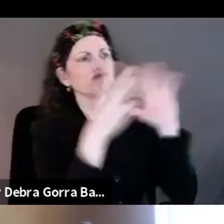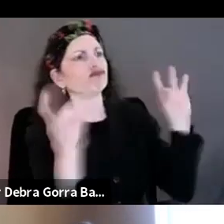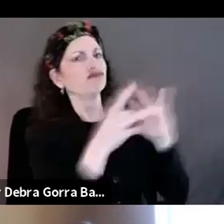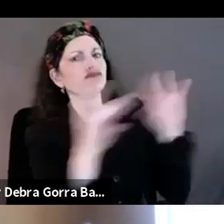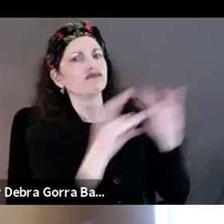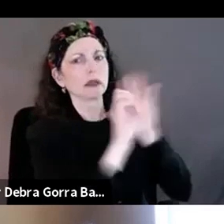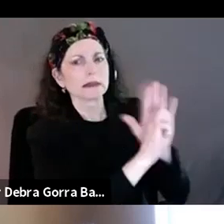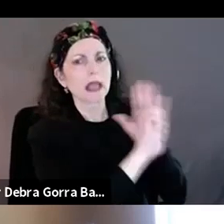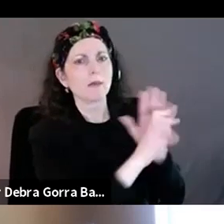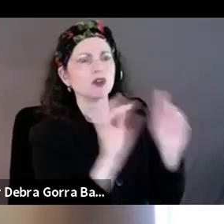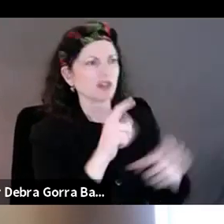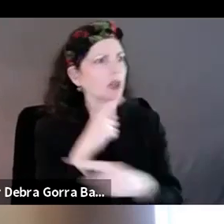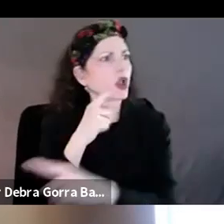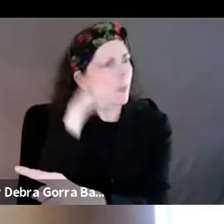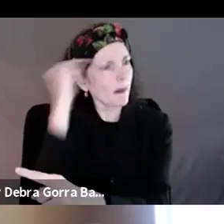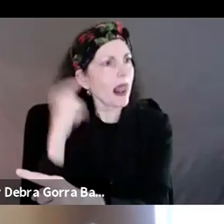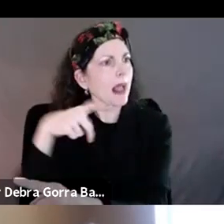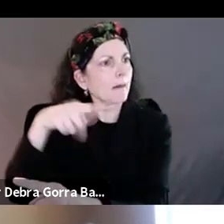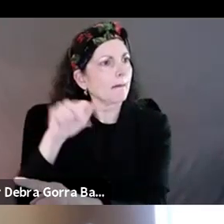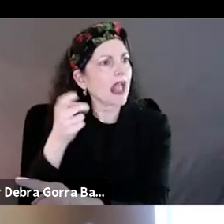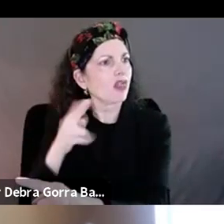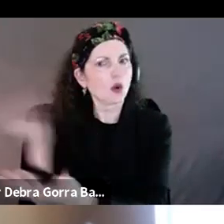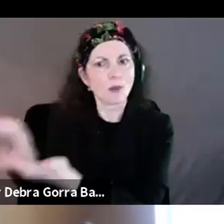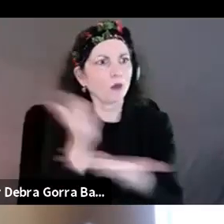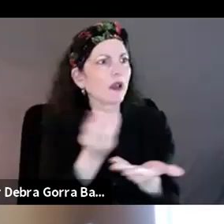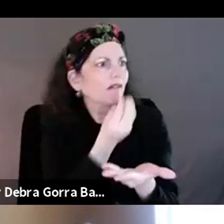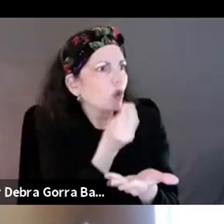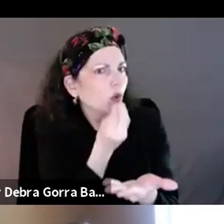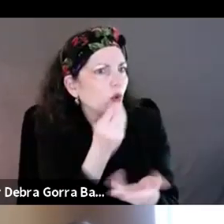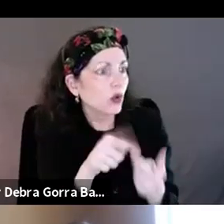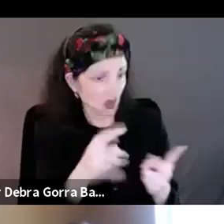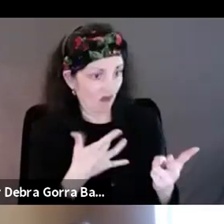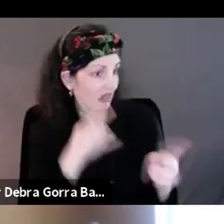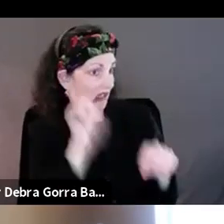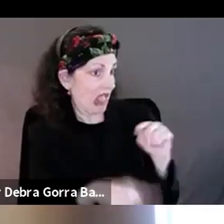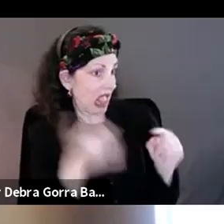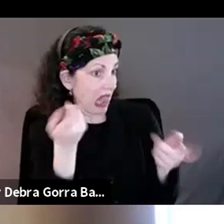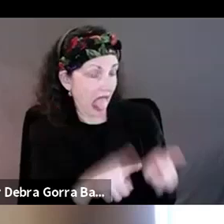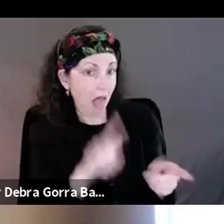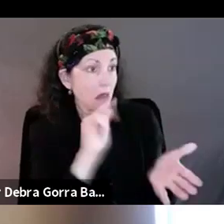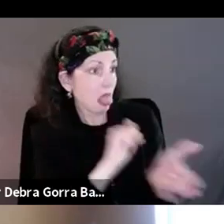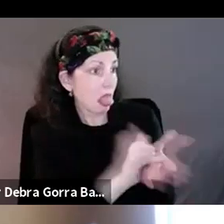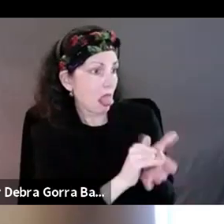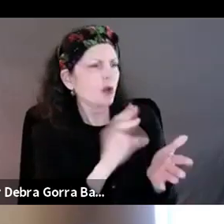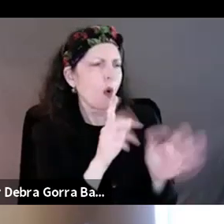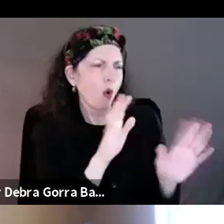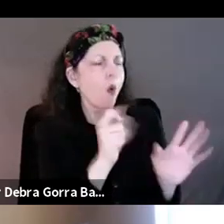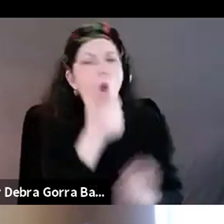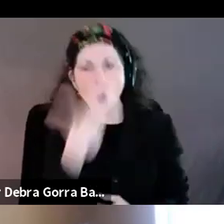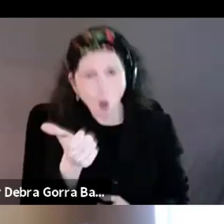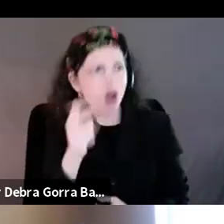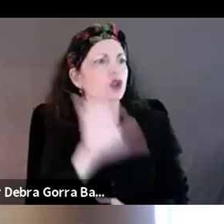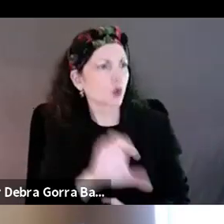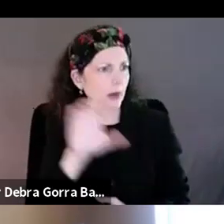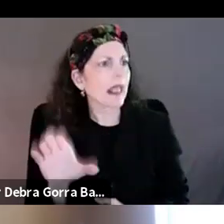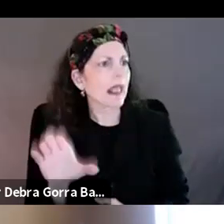food or, you know, people saying like, if you don't believe this can happen and this can actually change laws, watch Crip Camp. You know, it can, can be done and that